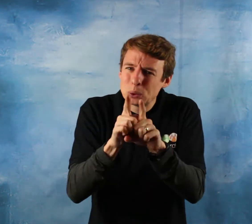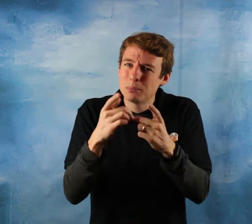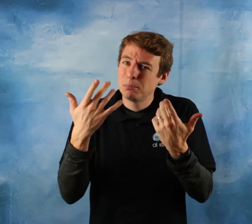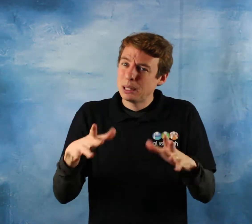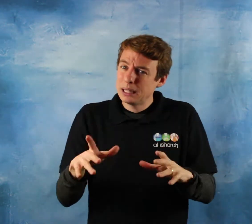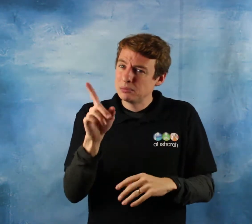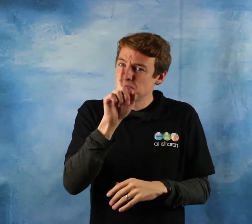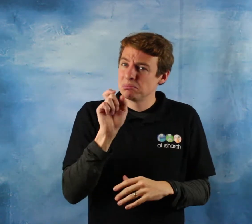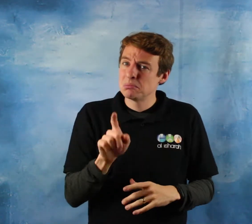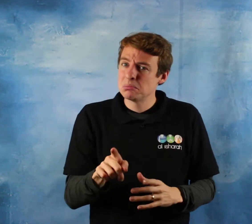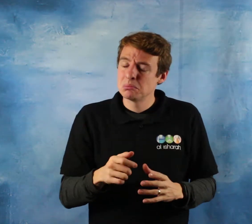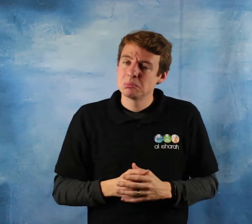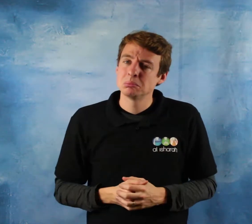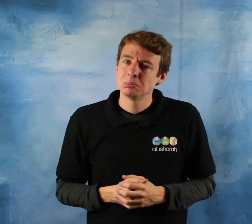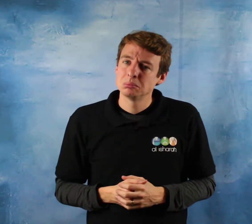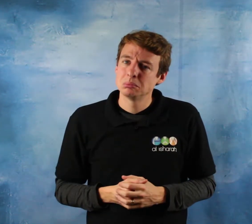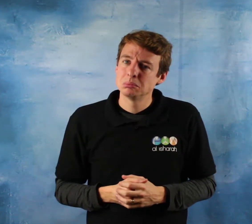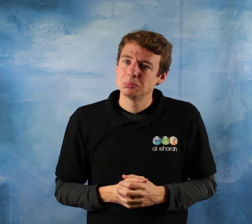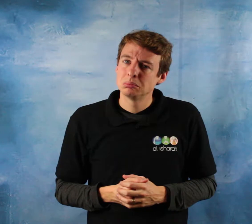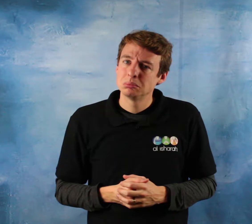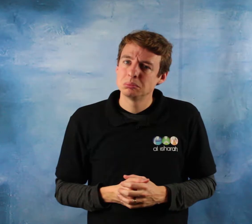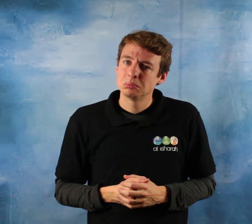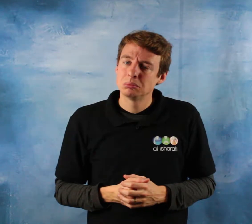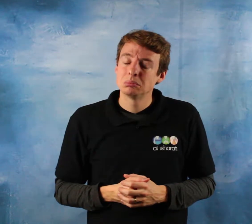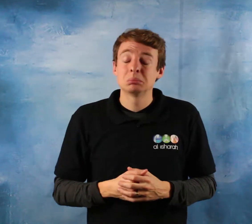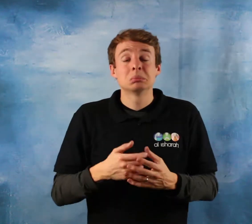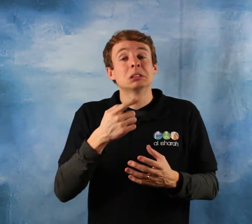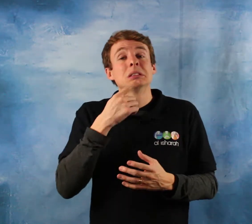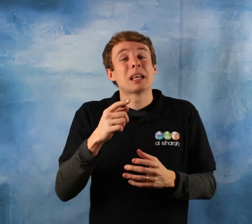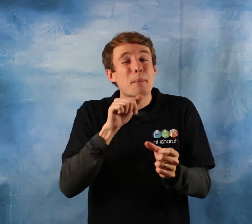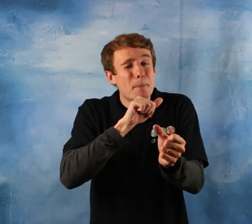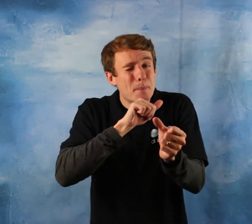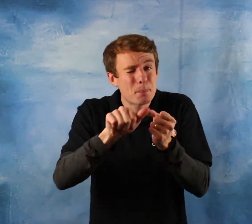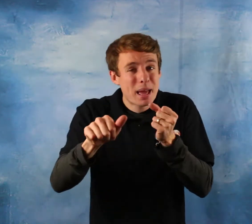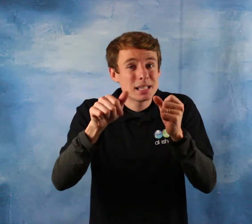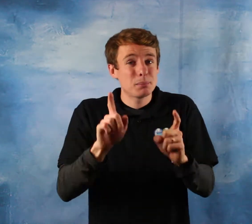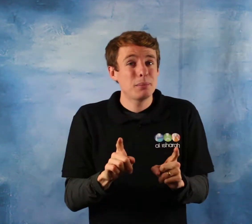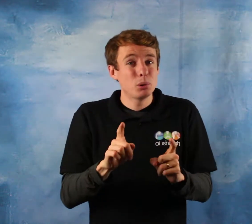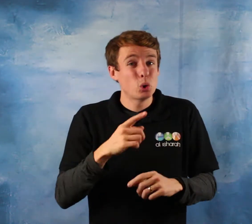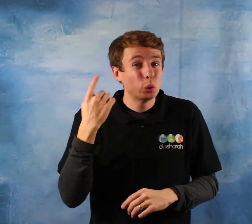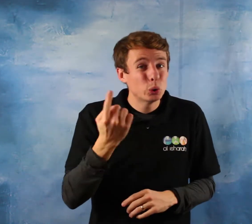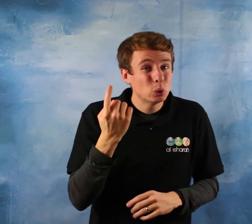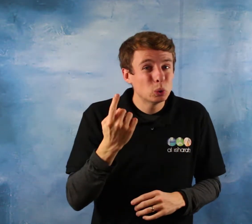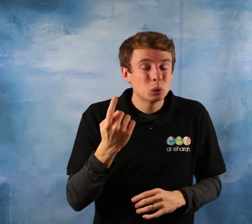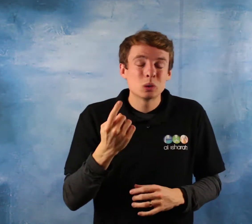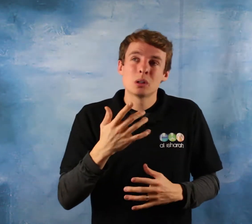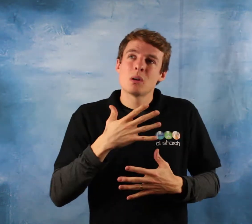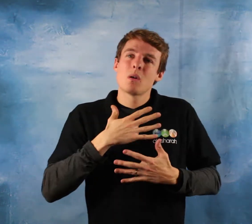his family and family here means the wife and I am the best towards his family towards his wife sallallahu alayhi